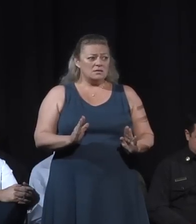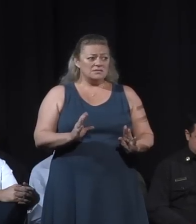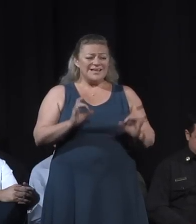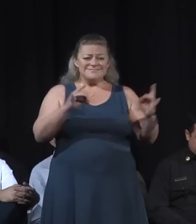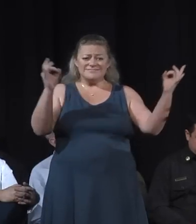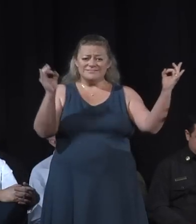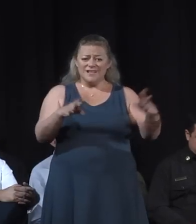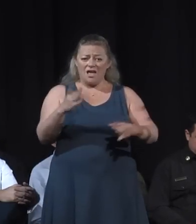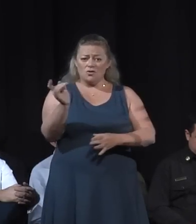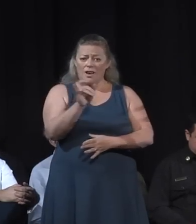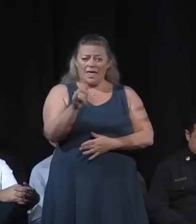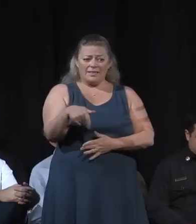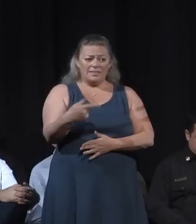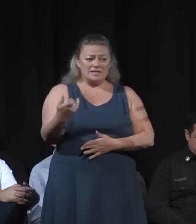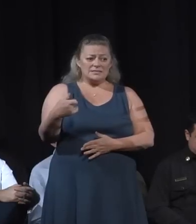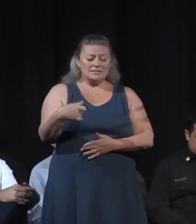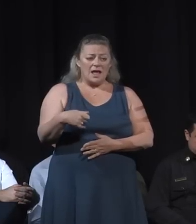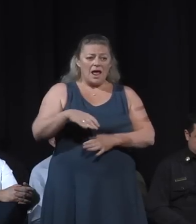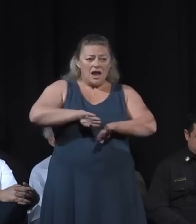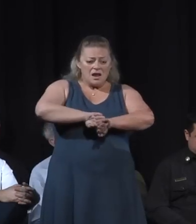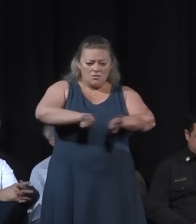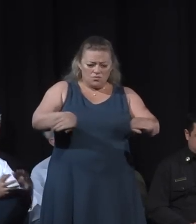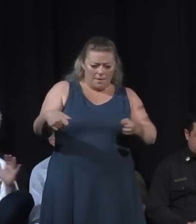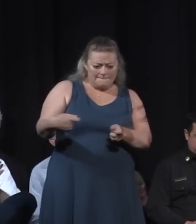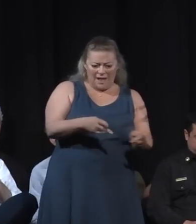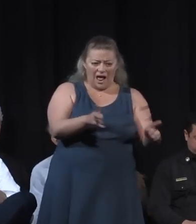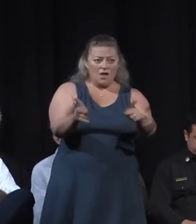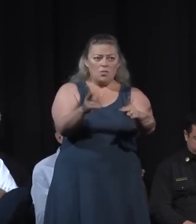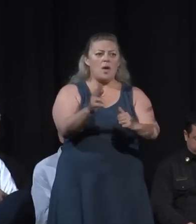build a pathway to rebuilding. thank you.